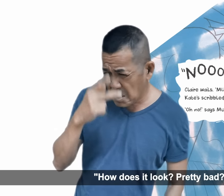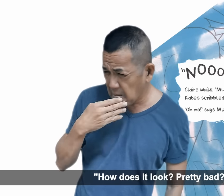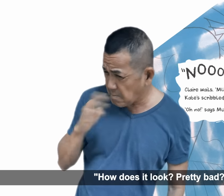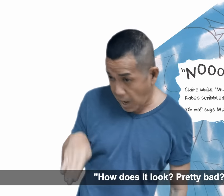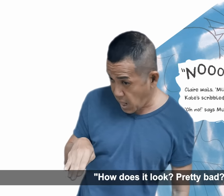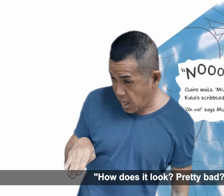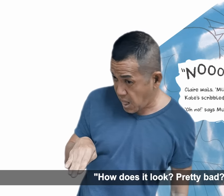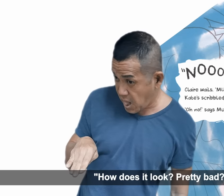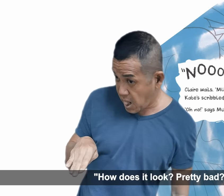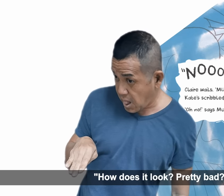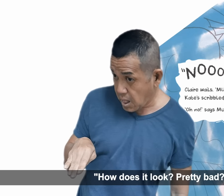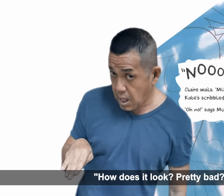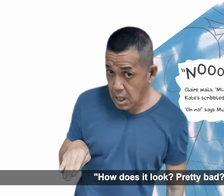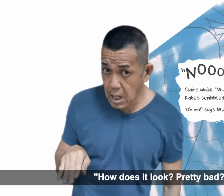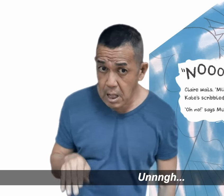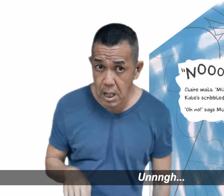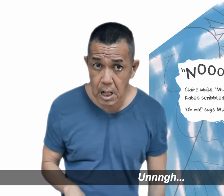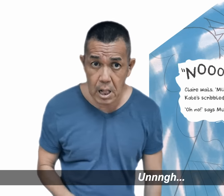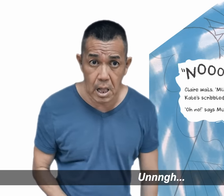pretty bad.